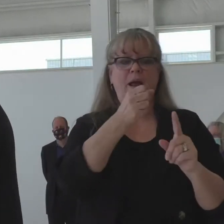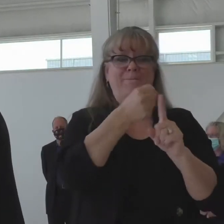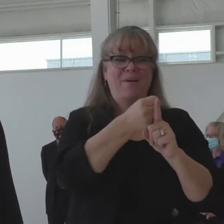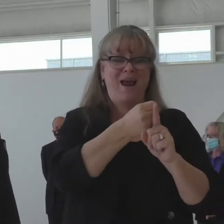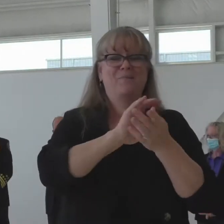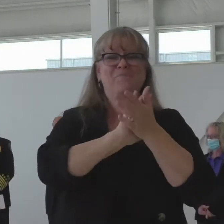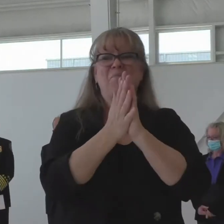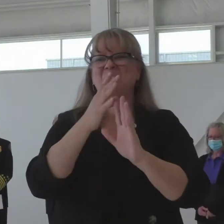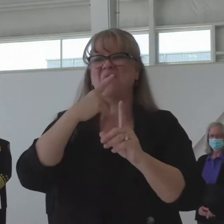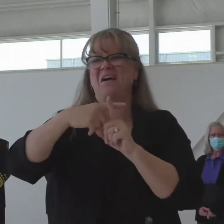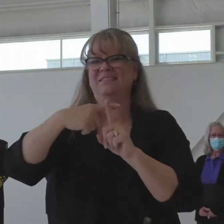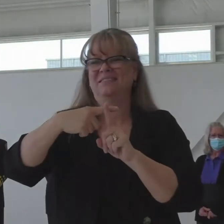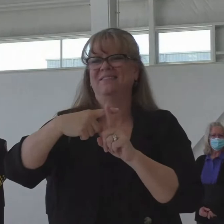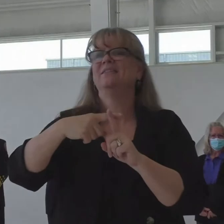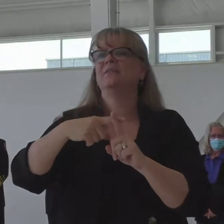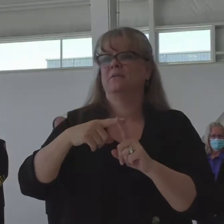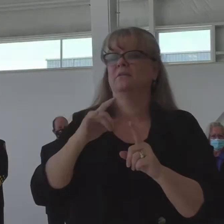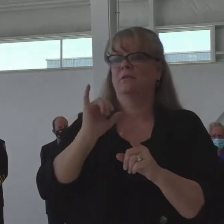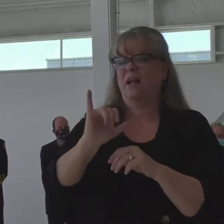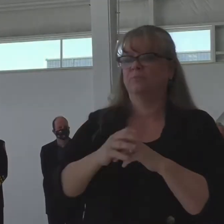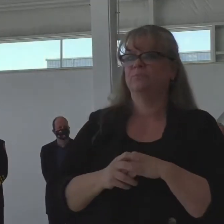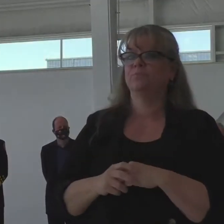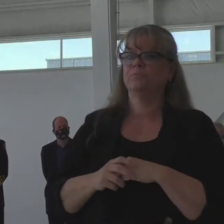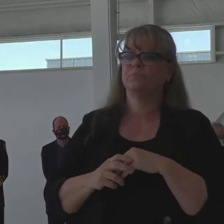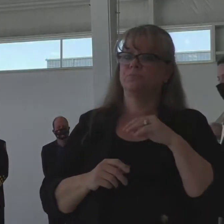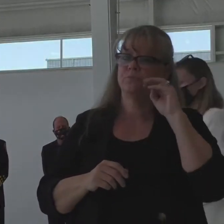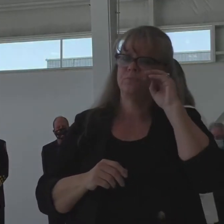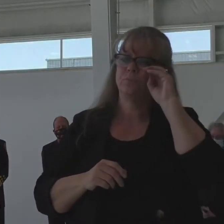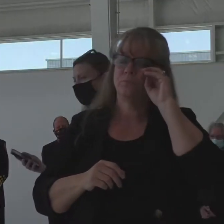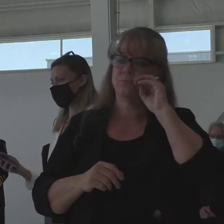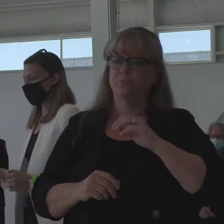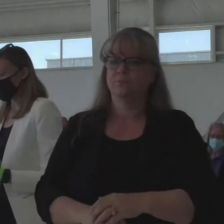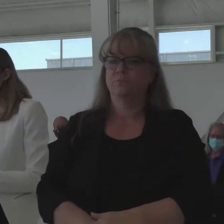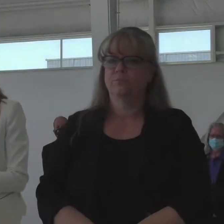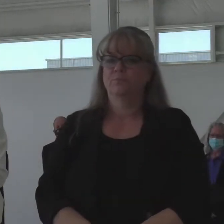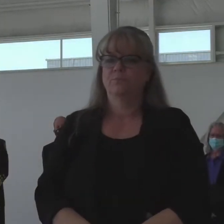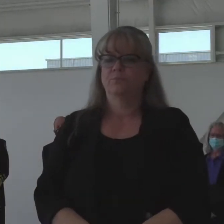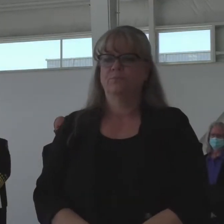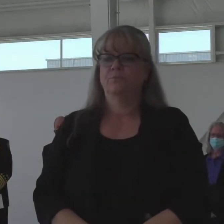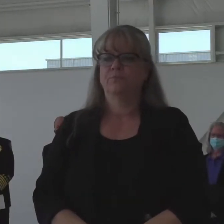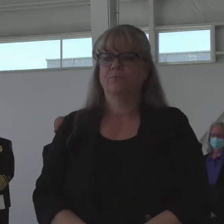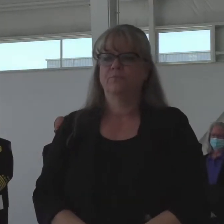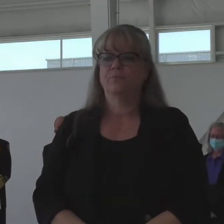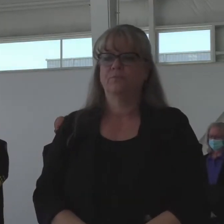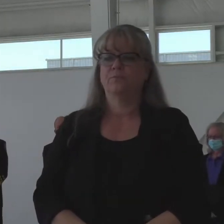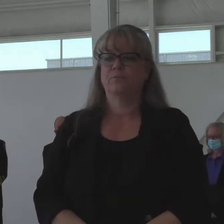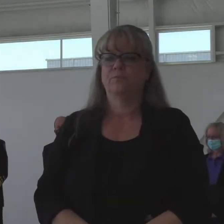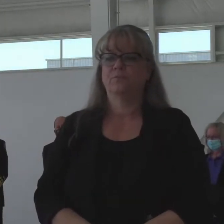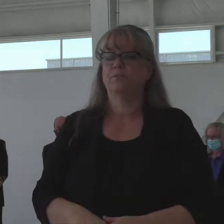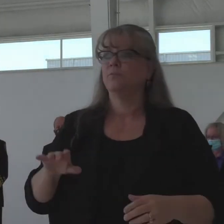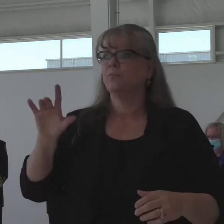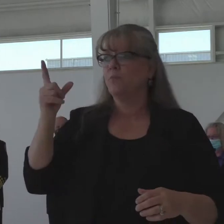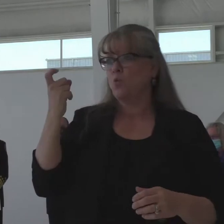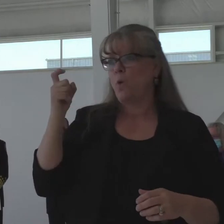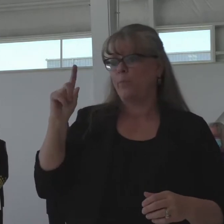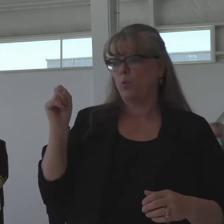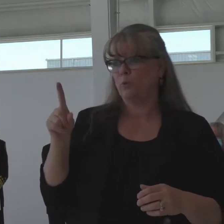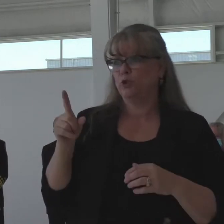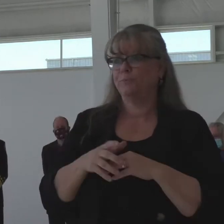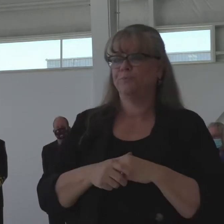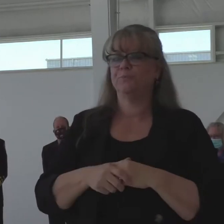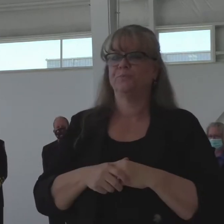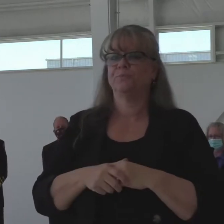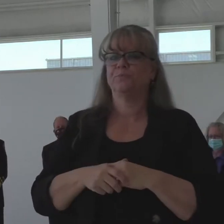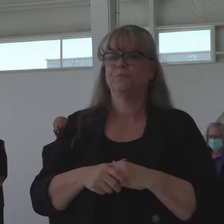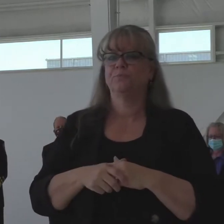right and last question would this more aggressive approach